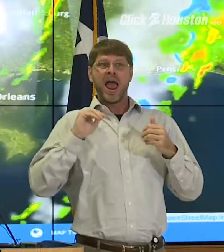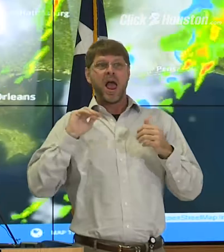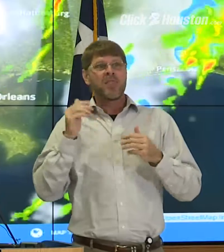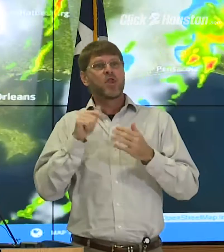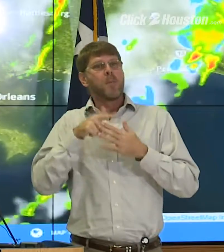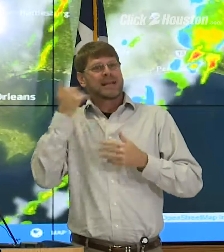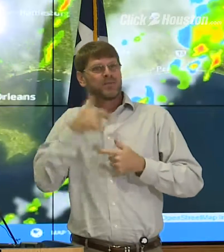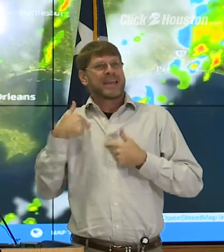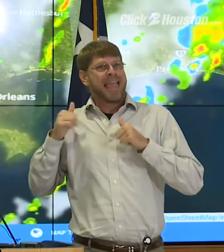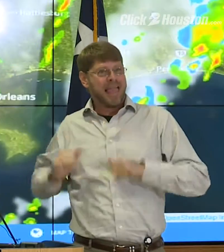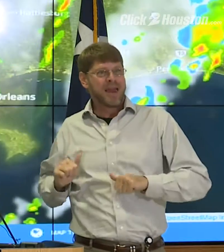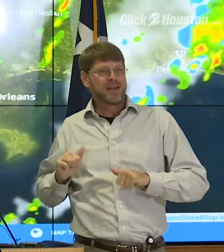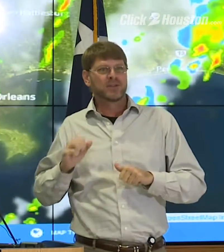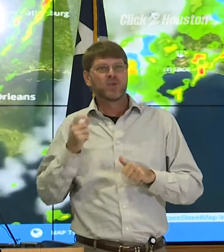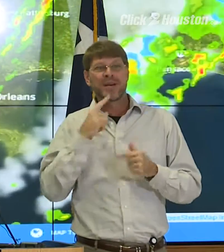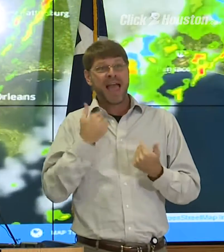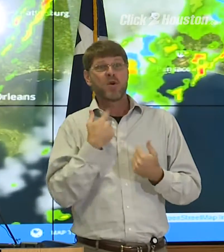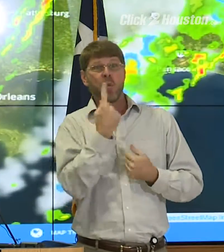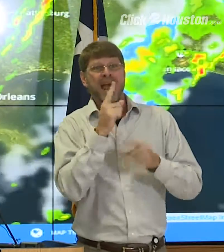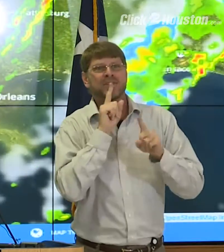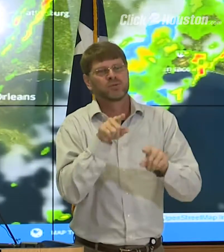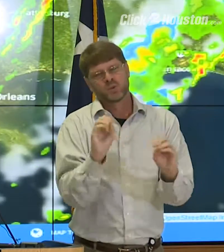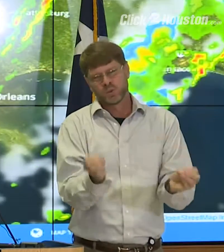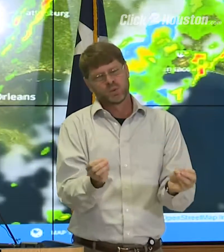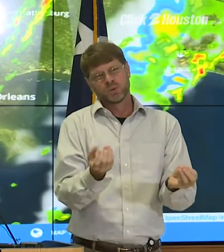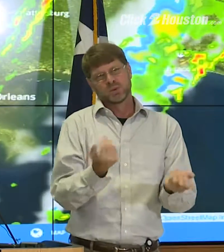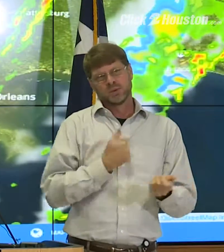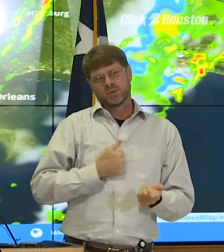ability. So there is no one answer to that, sir.